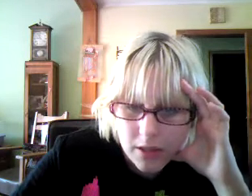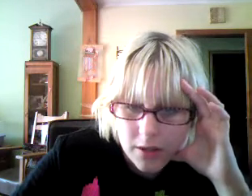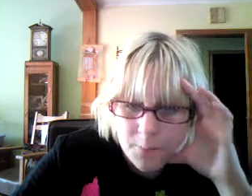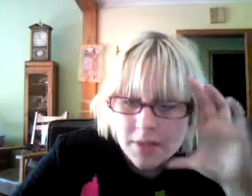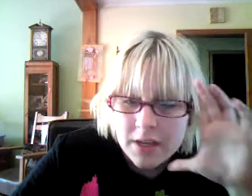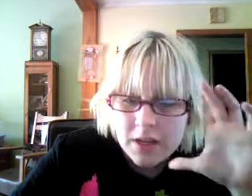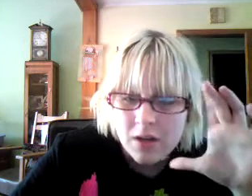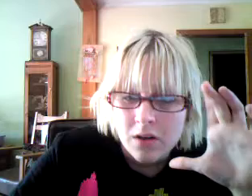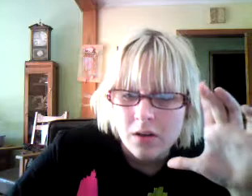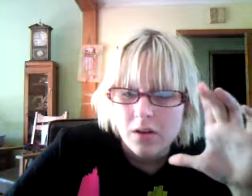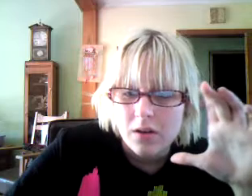here?